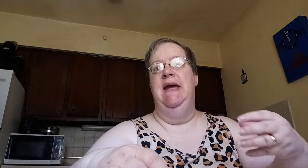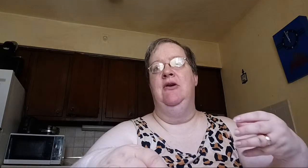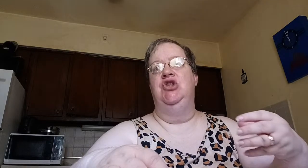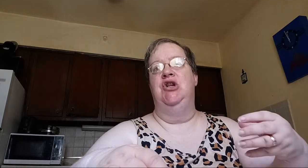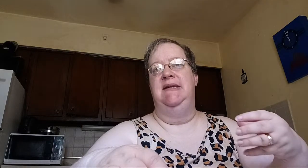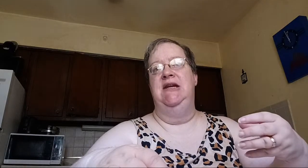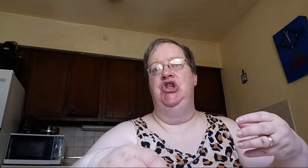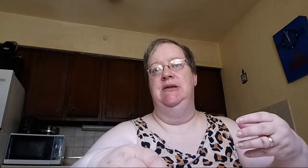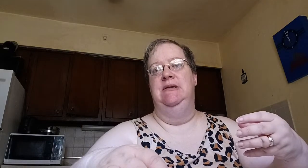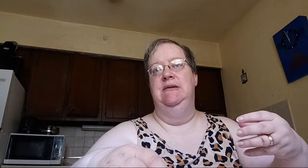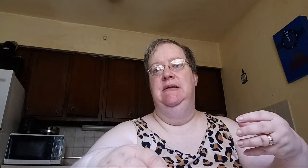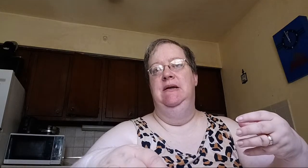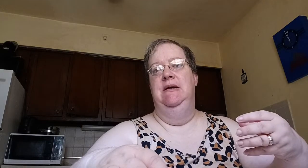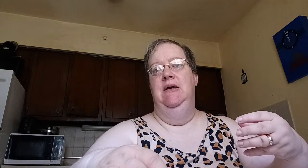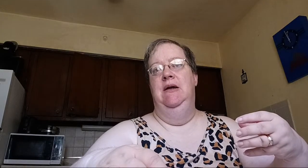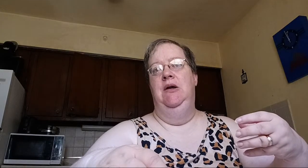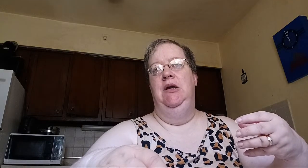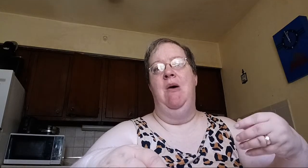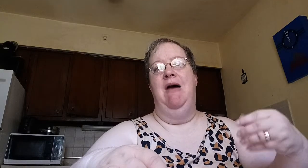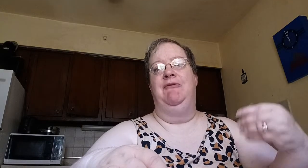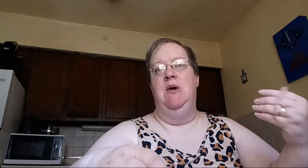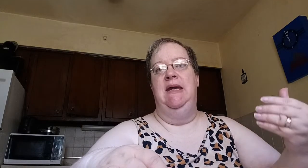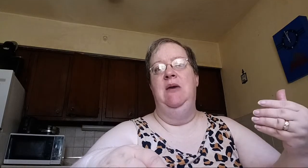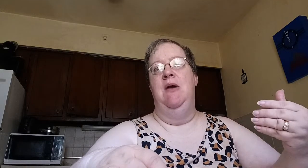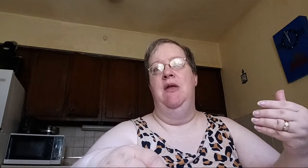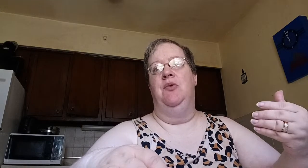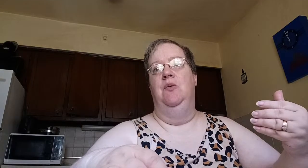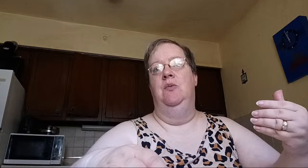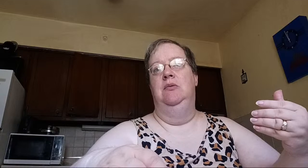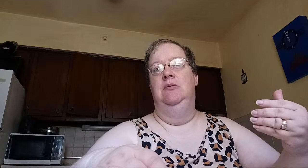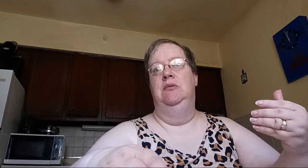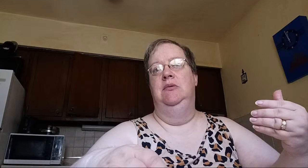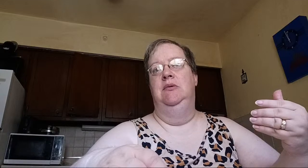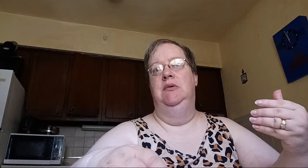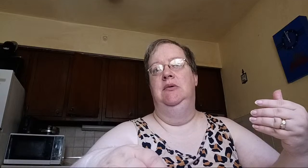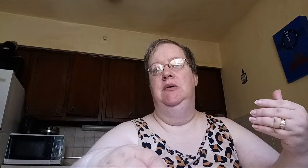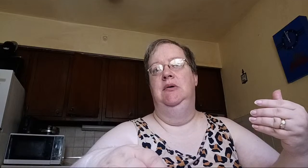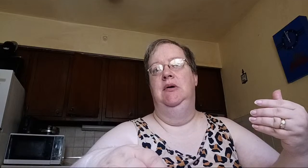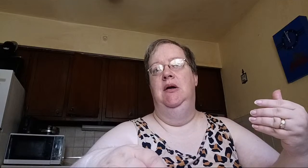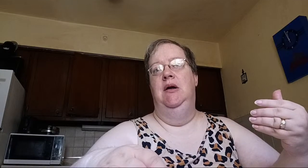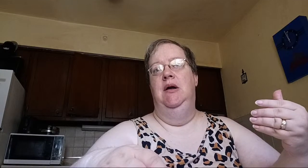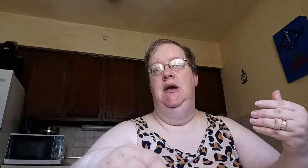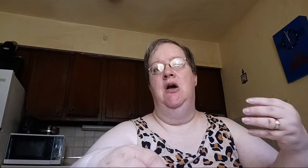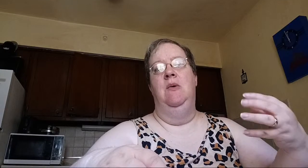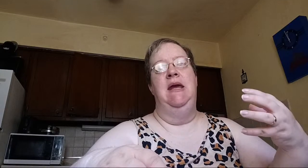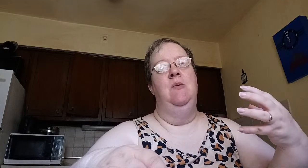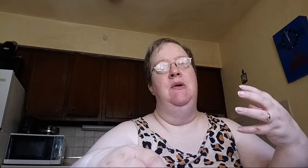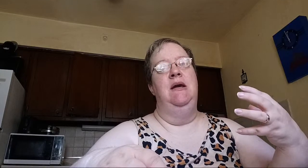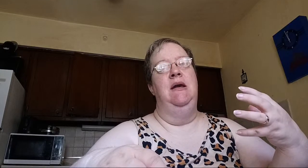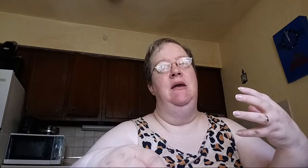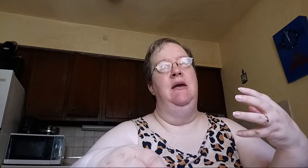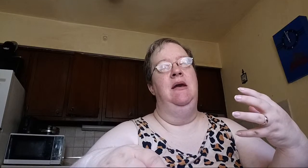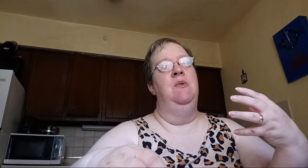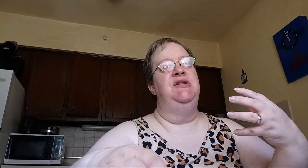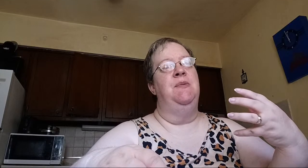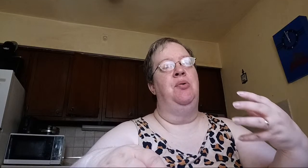-energization, you know, after what he went through. You know, he was depressed.